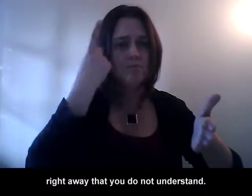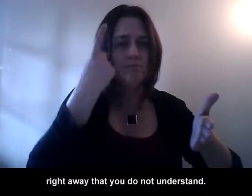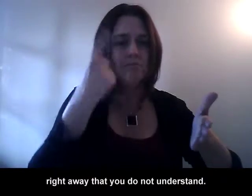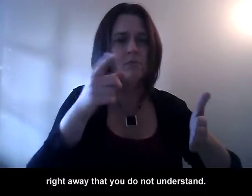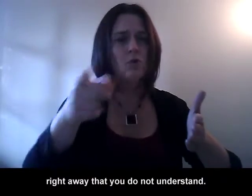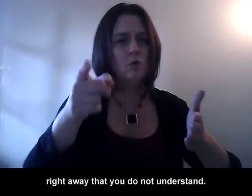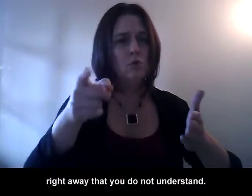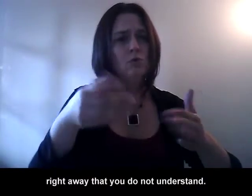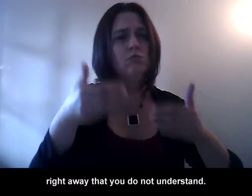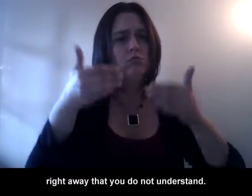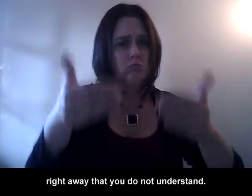not understand.